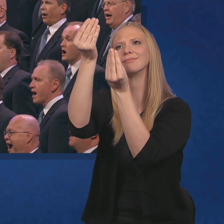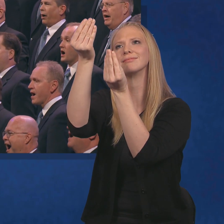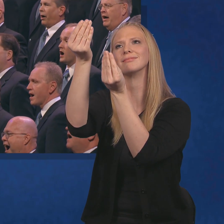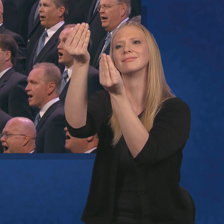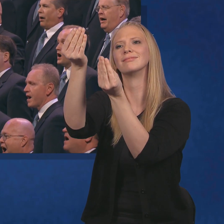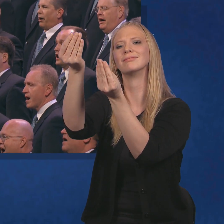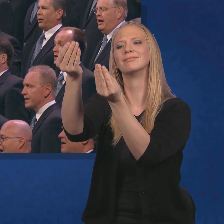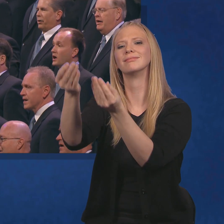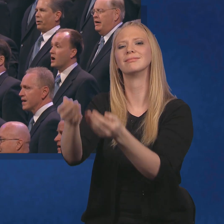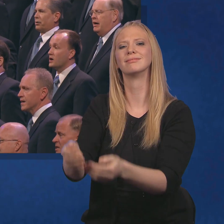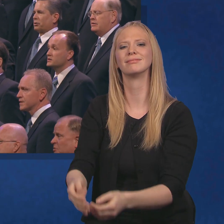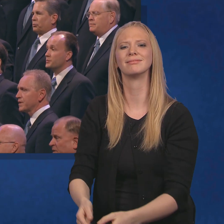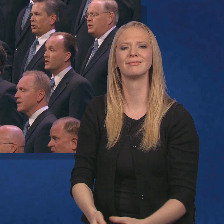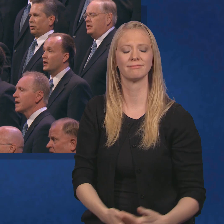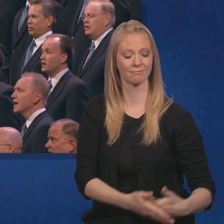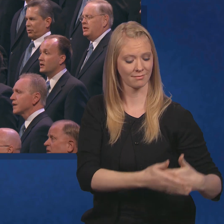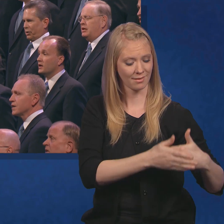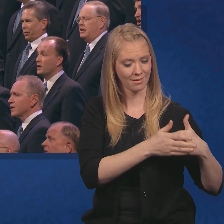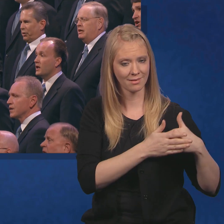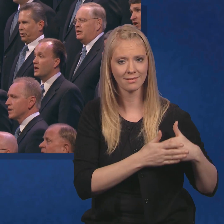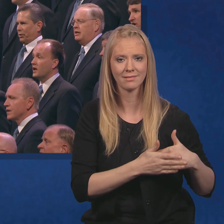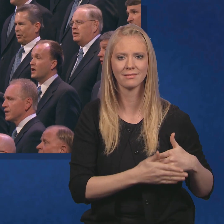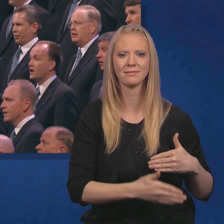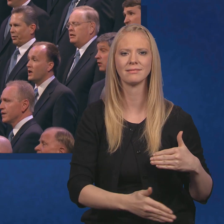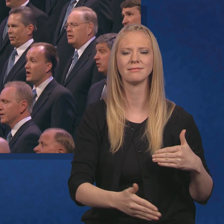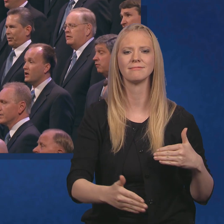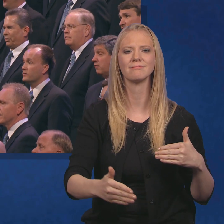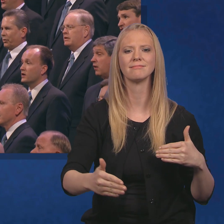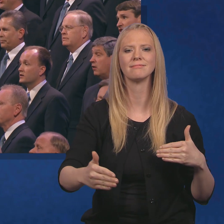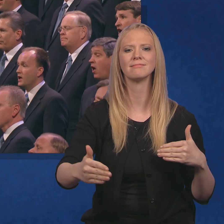highest beginning,